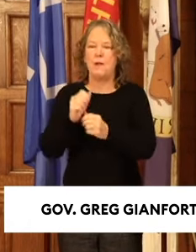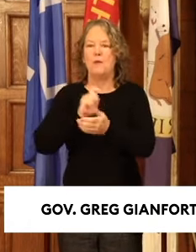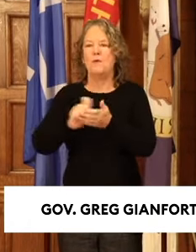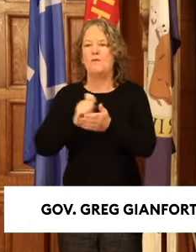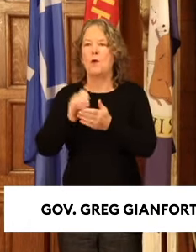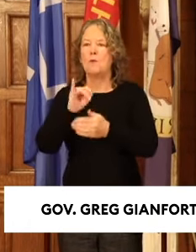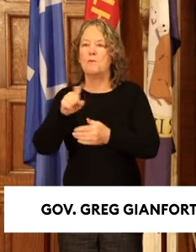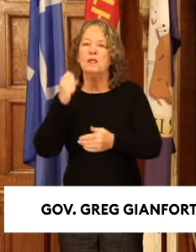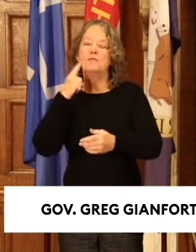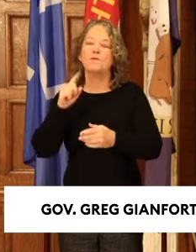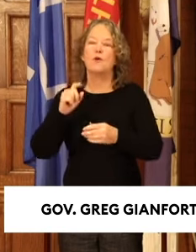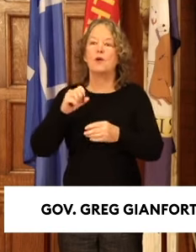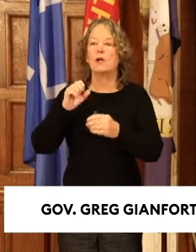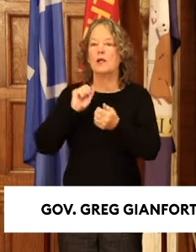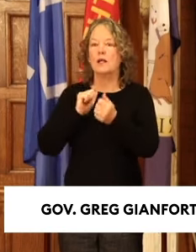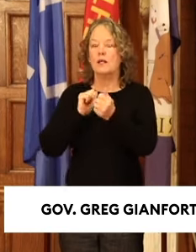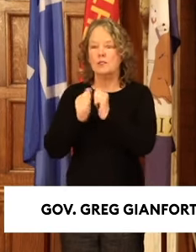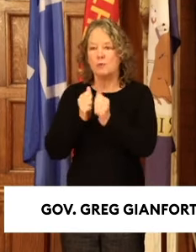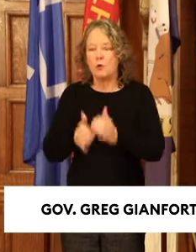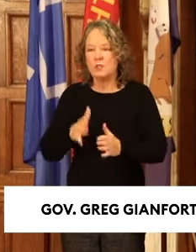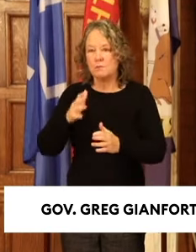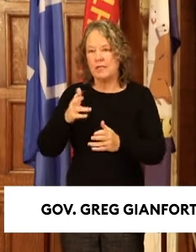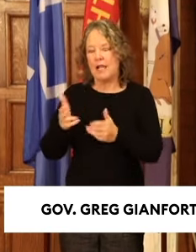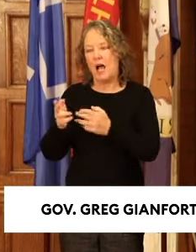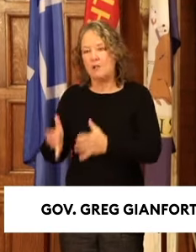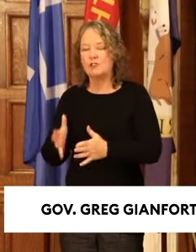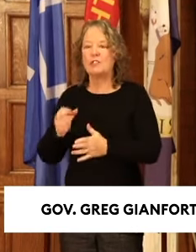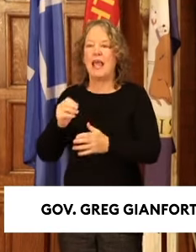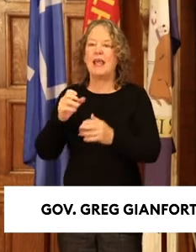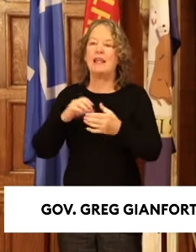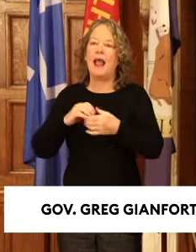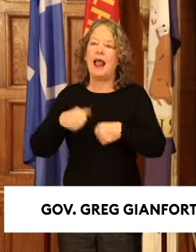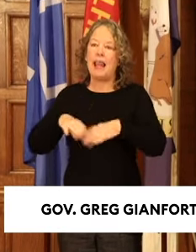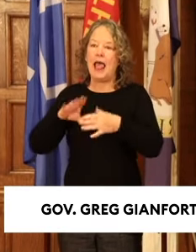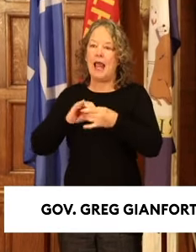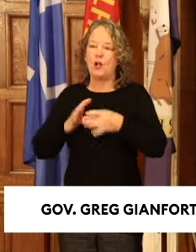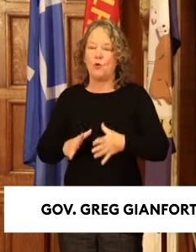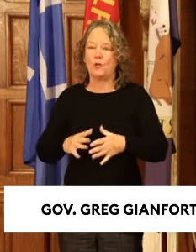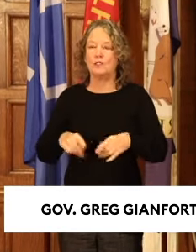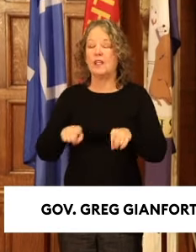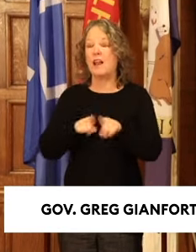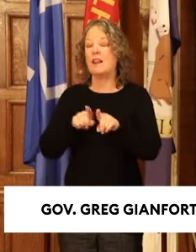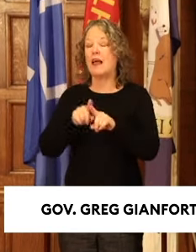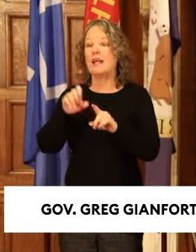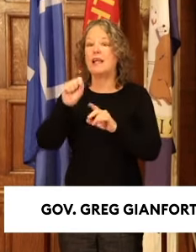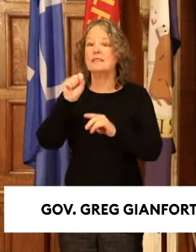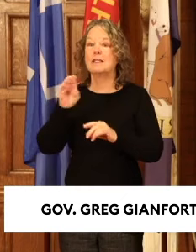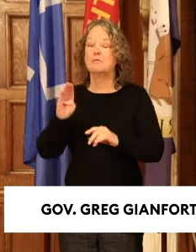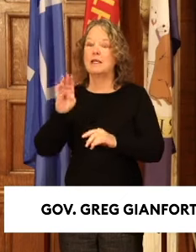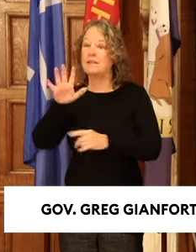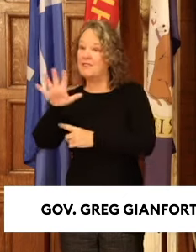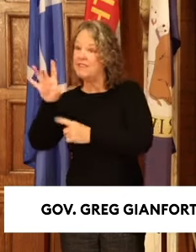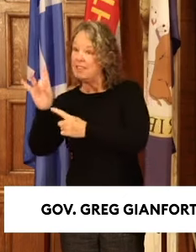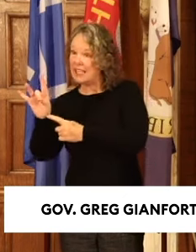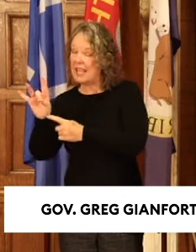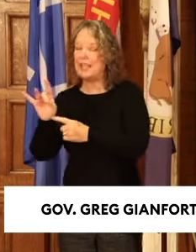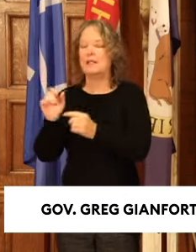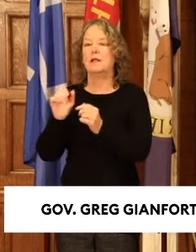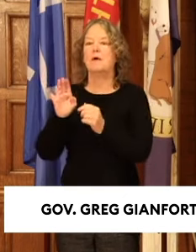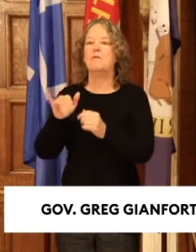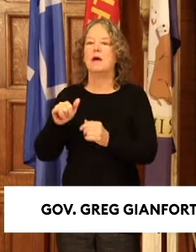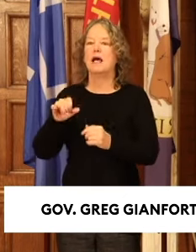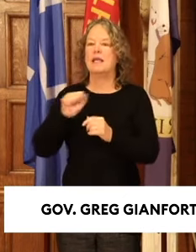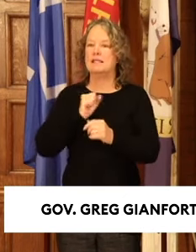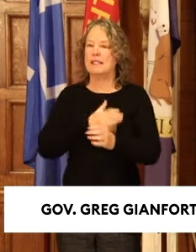outfitters, and landowners. One of those bills is Senate Bill 58, carried by Senator Steve Heinbaugh.